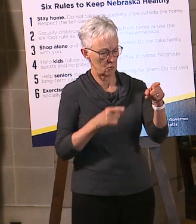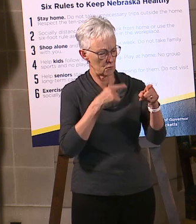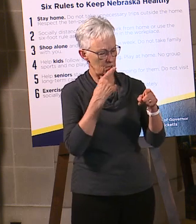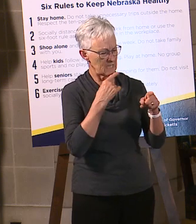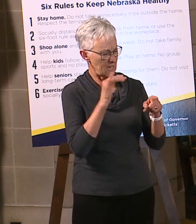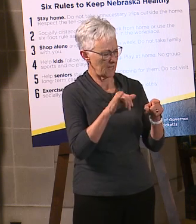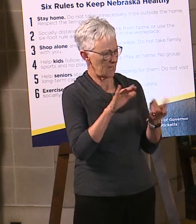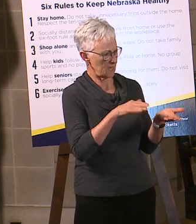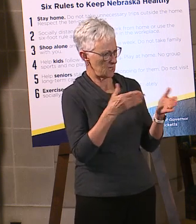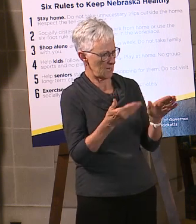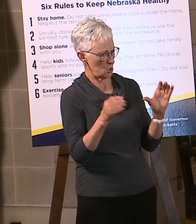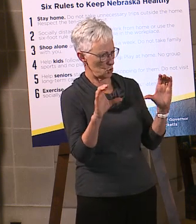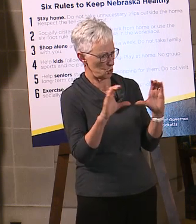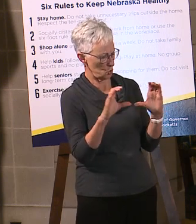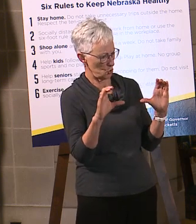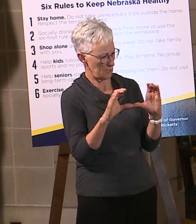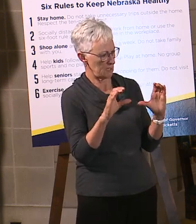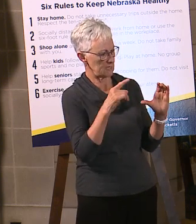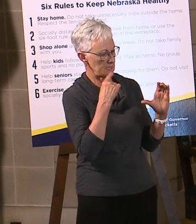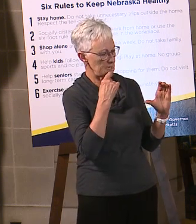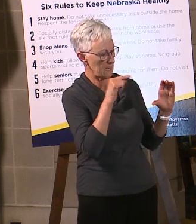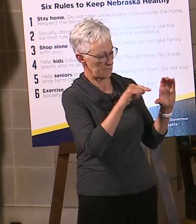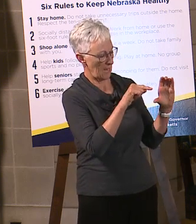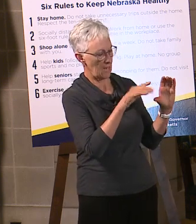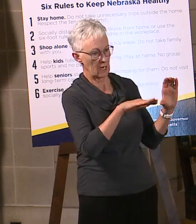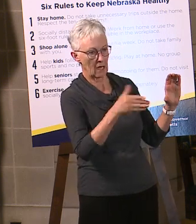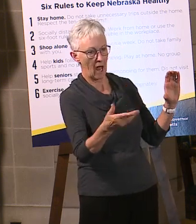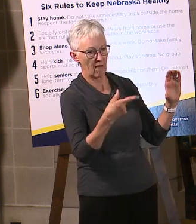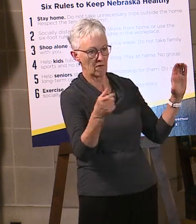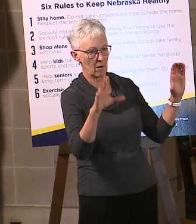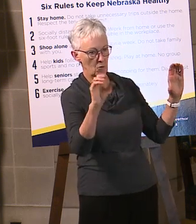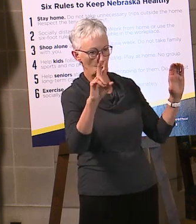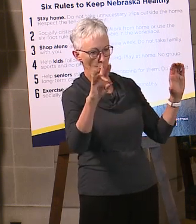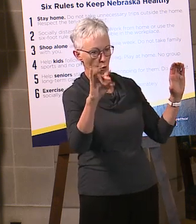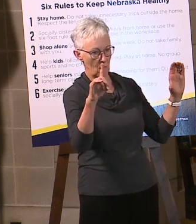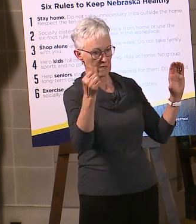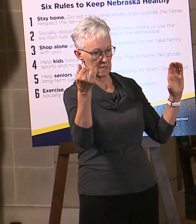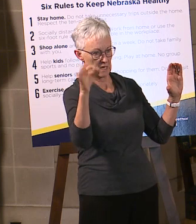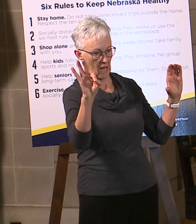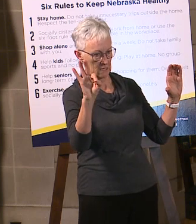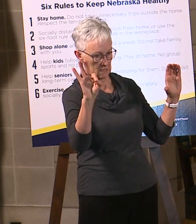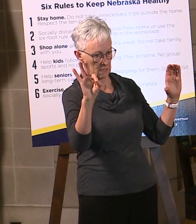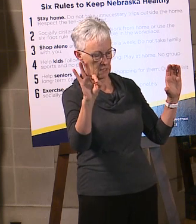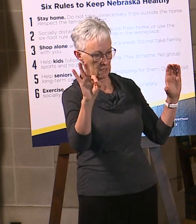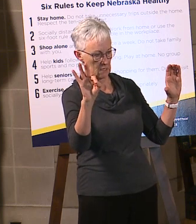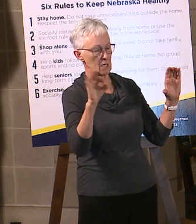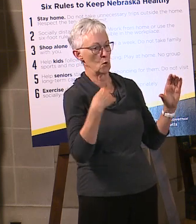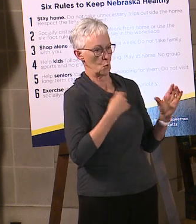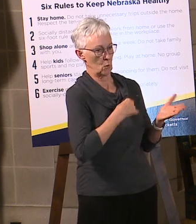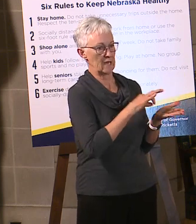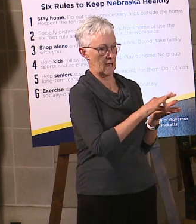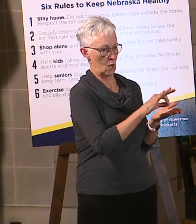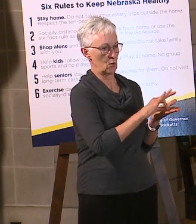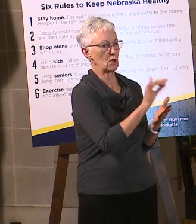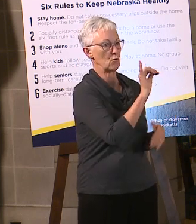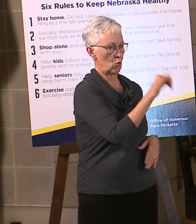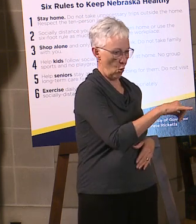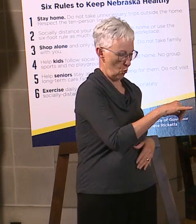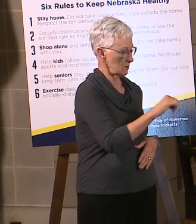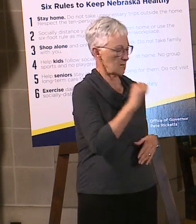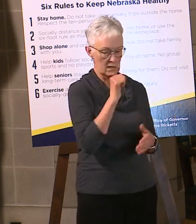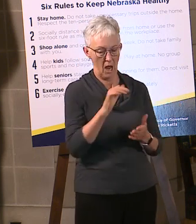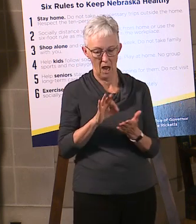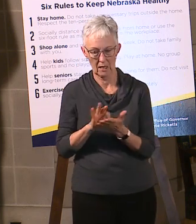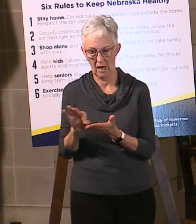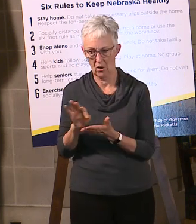was COVID, then they're counted as a... Right. So the doctor and the medical examiner makes a determination on the death certificate, whether or not it was coronavirus-related. And if